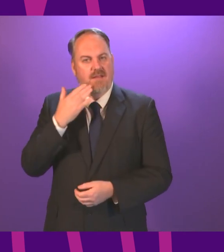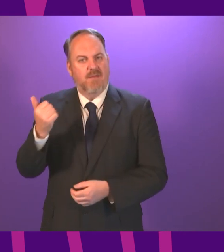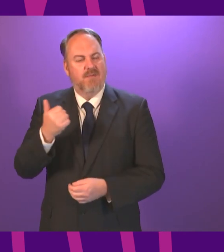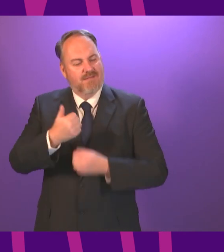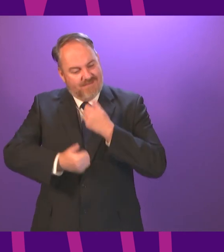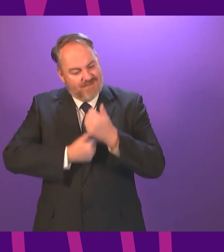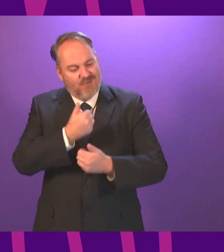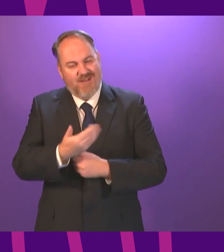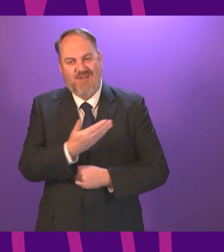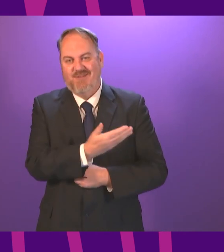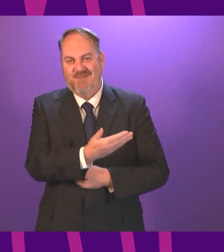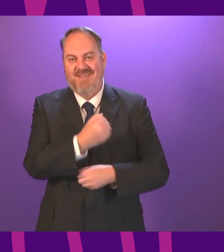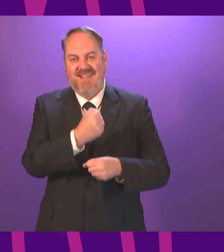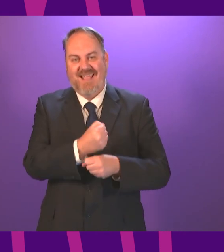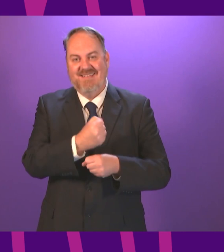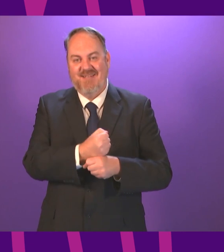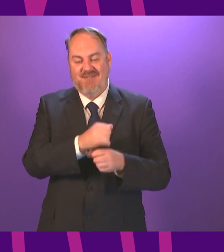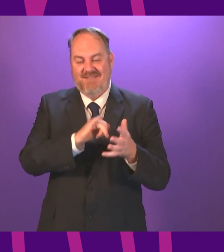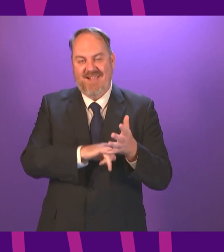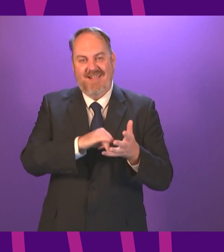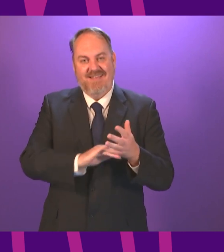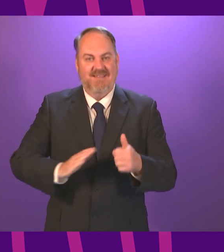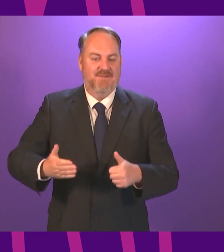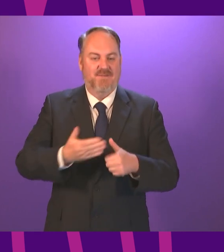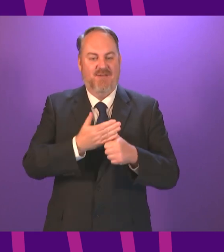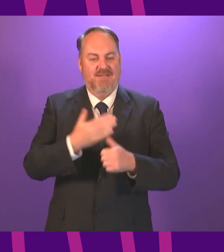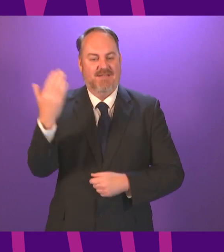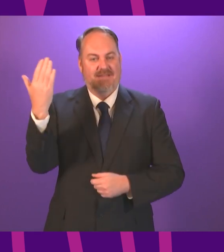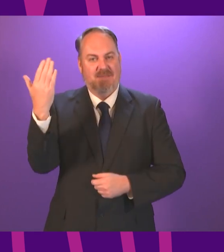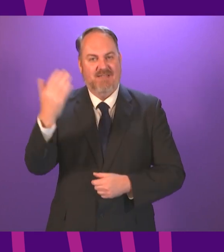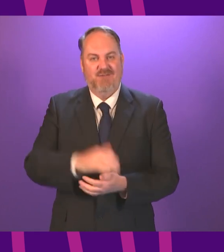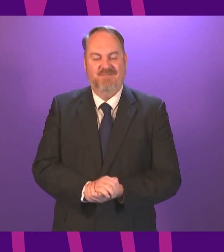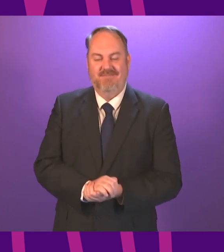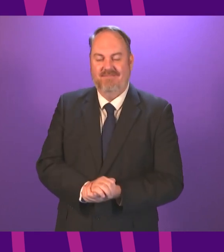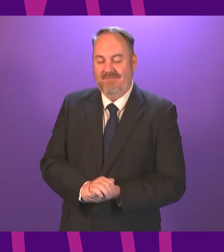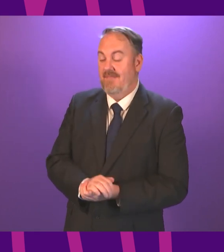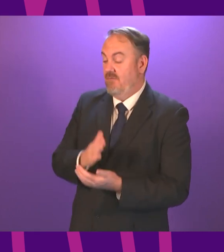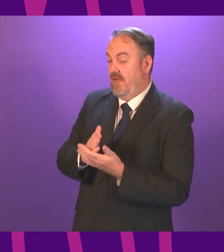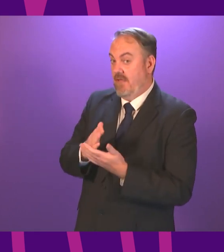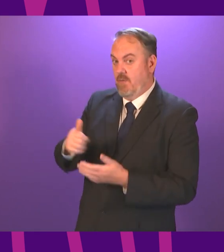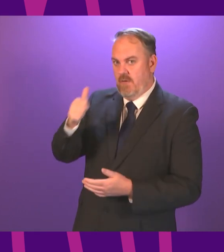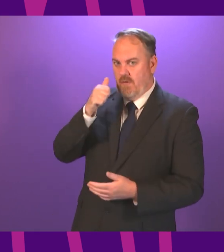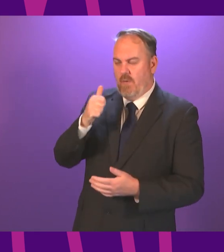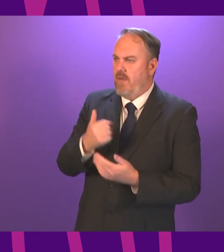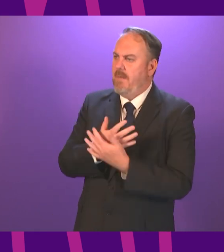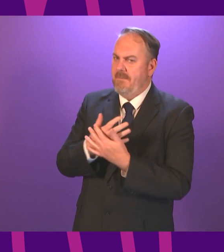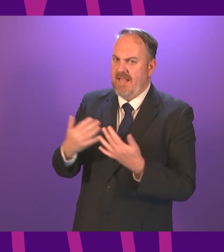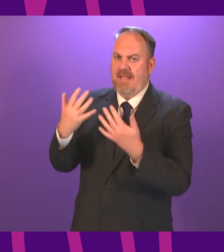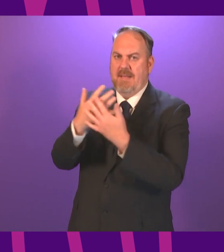I congratulate Sandesh Gulhani on his opening speech and firstly I think there are so many people that we need to be